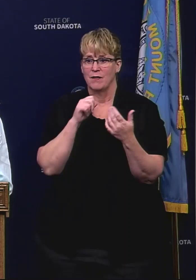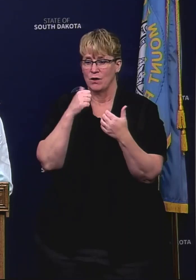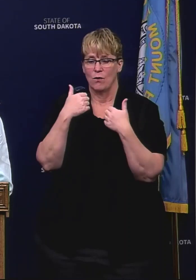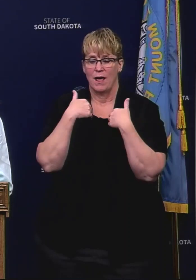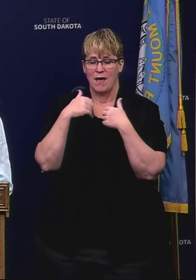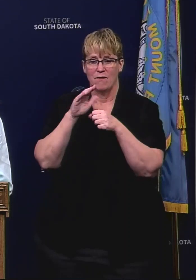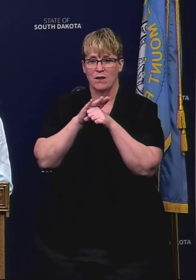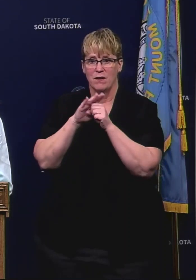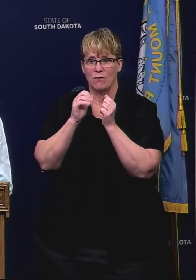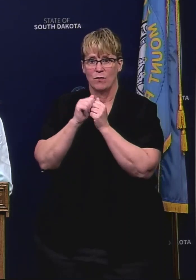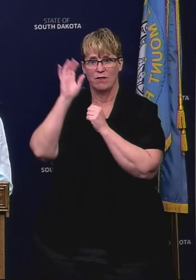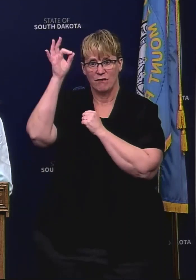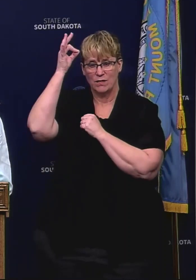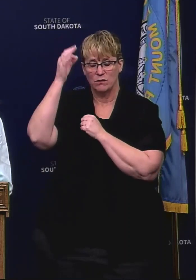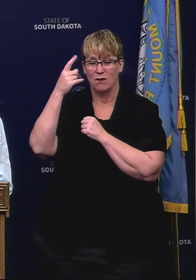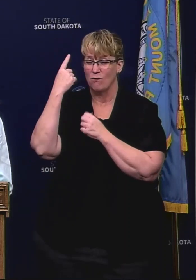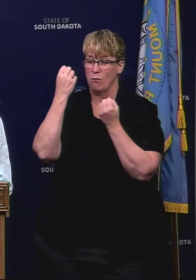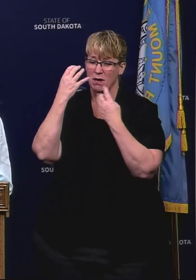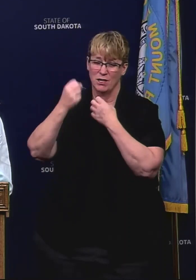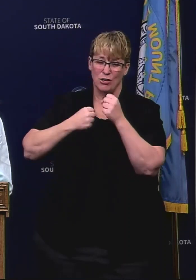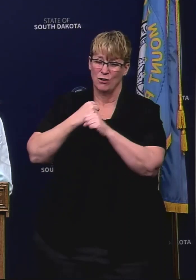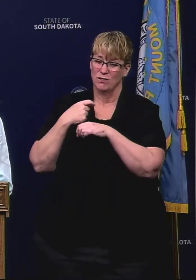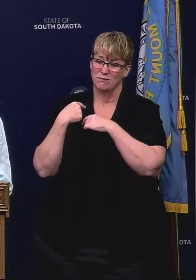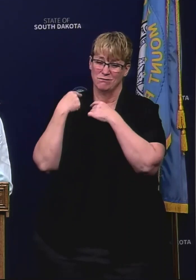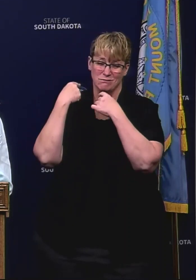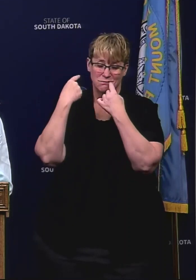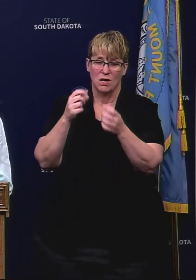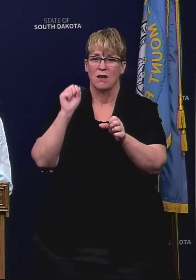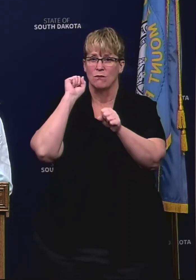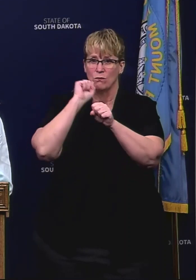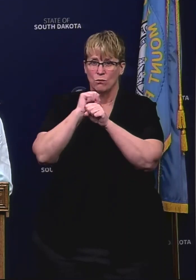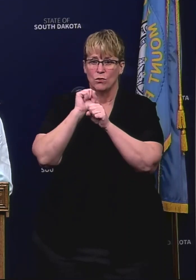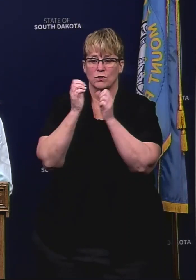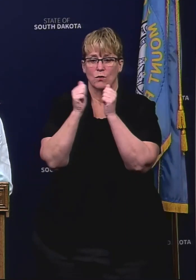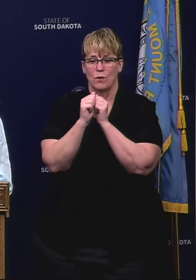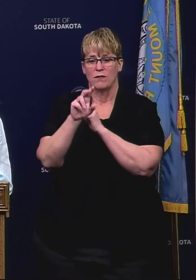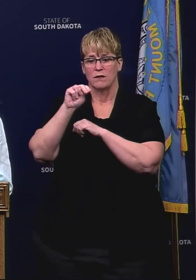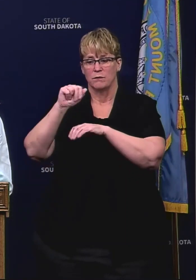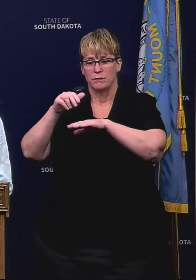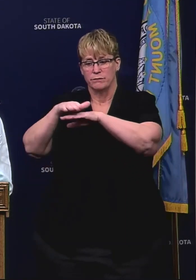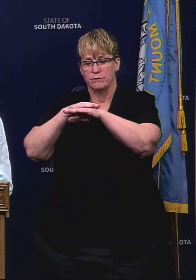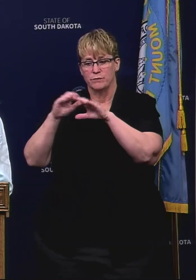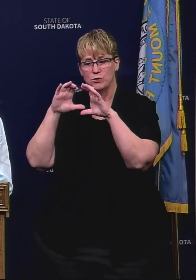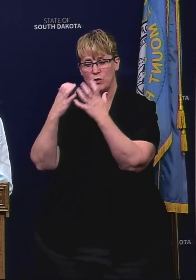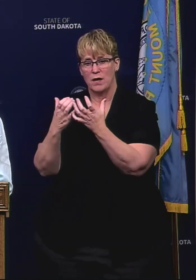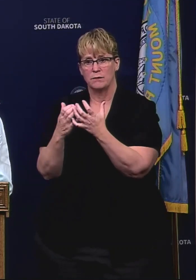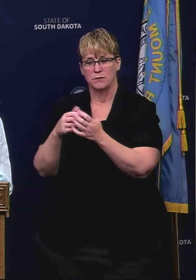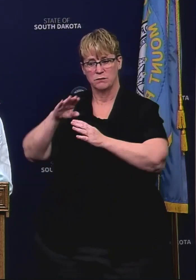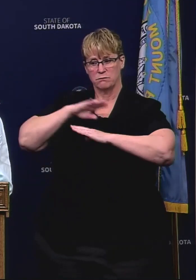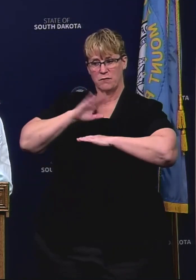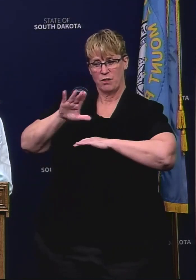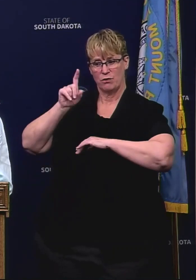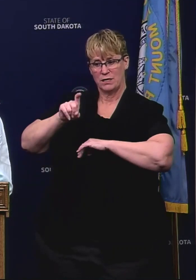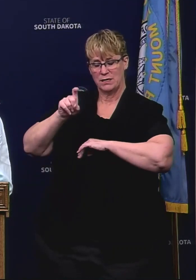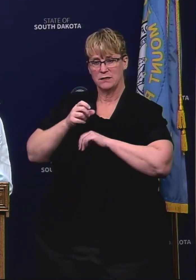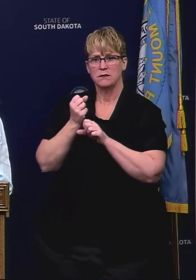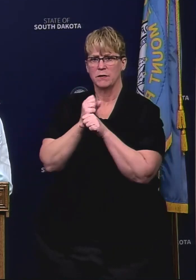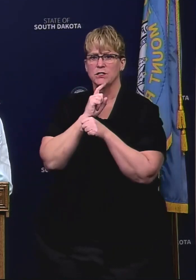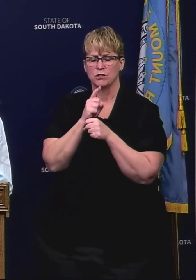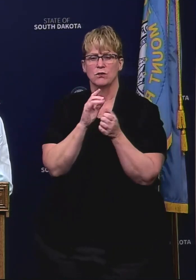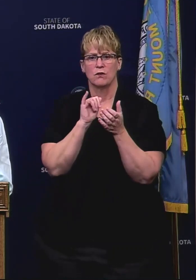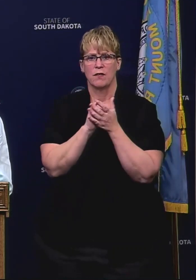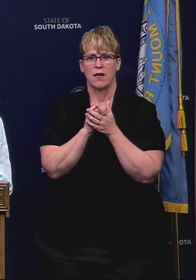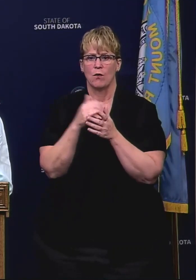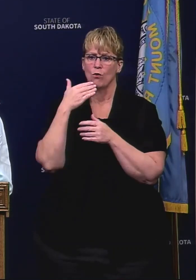formula so for years I have literally worked with our tribes to meet their needs and to do what we can to make sure